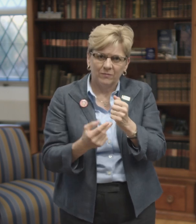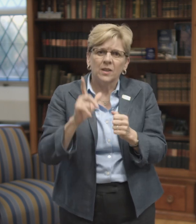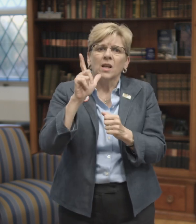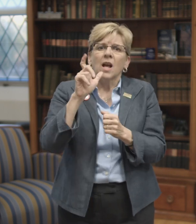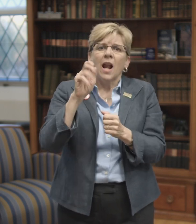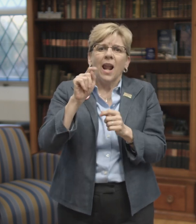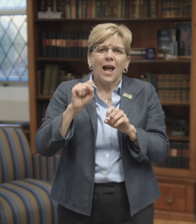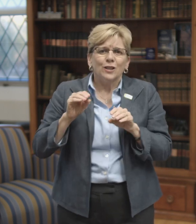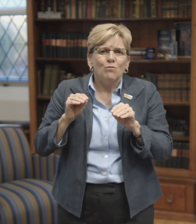both.